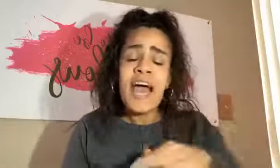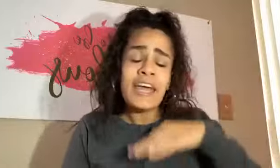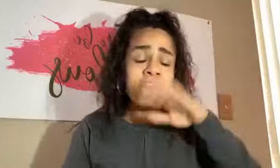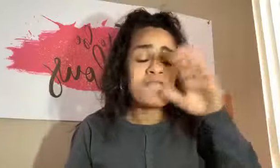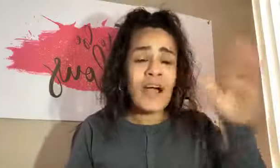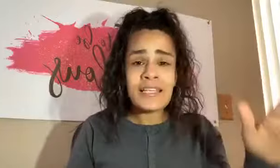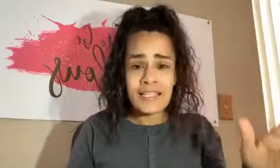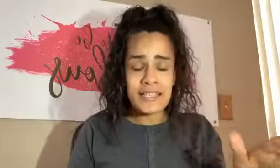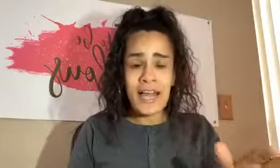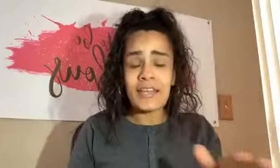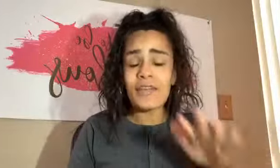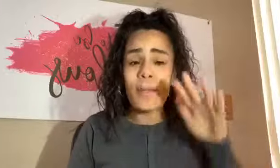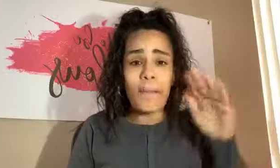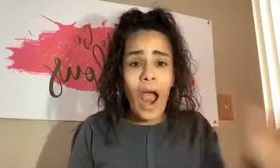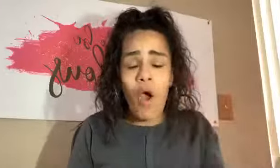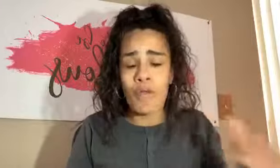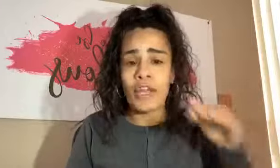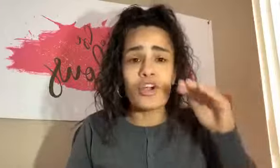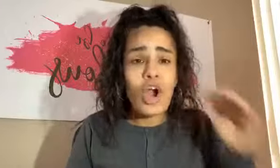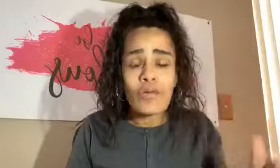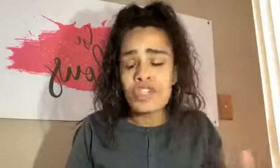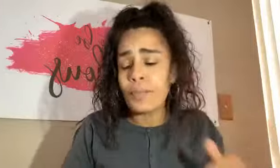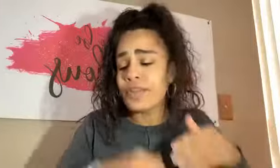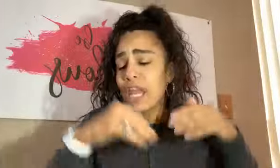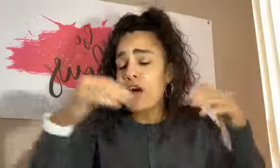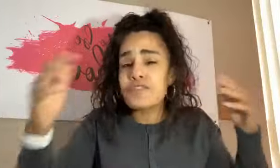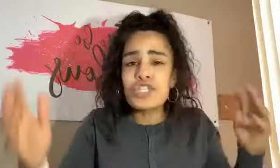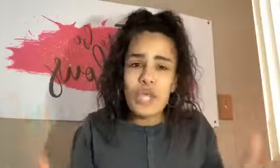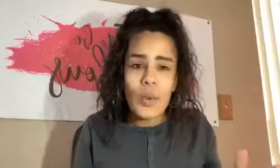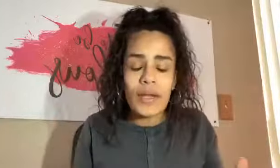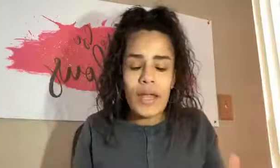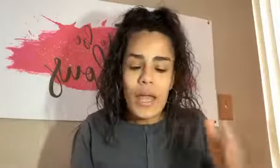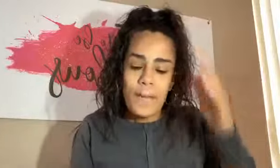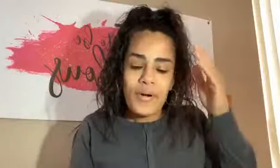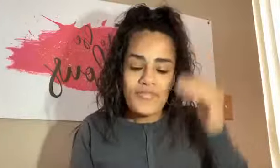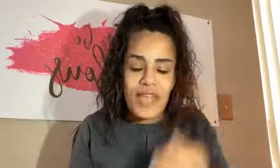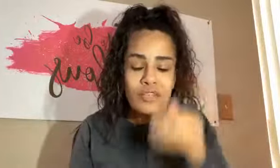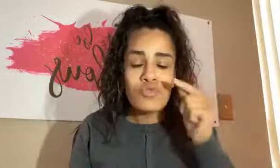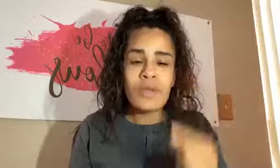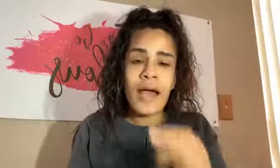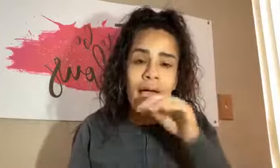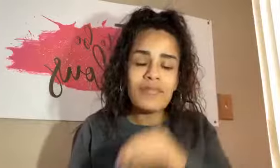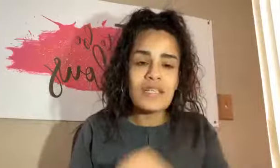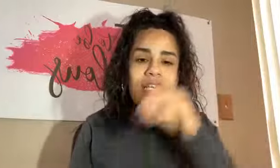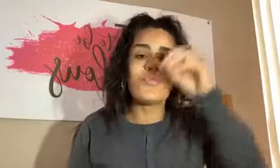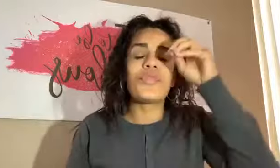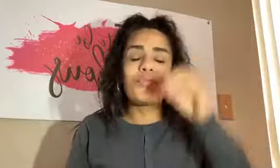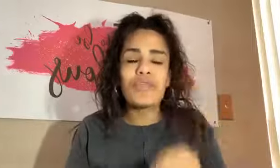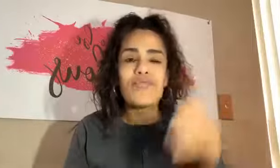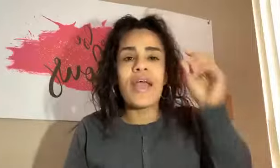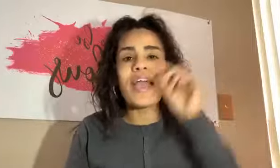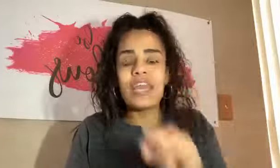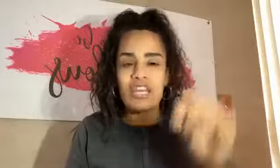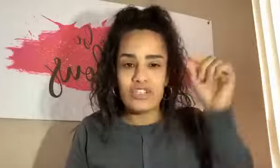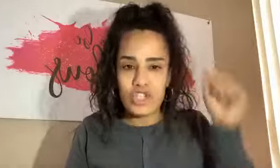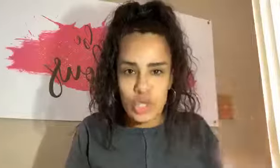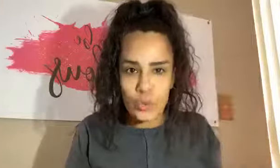And advice is not even empowering, encouraging, but they love to do it. But they do not have to live with the regret. It is you.